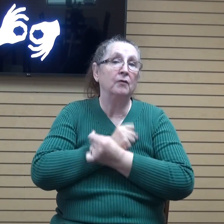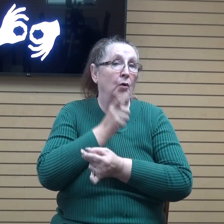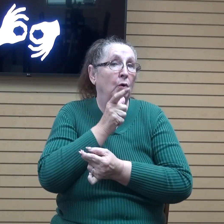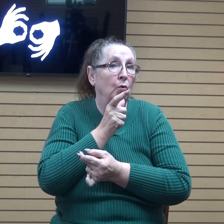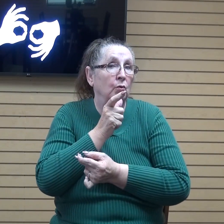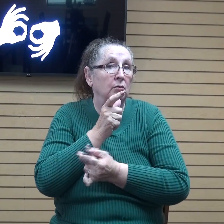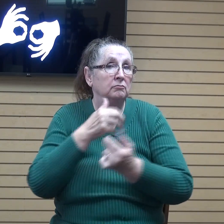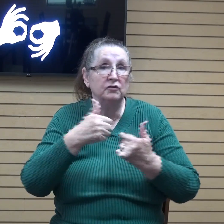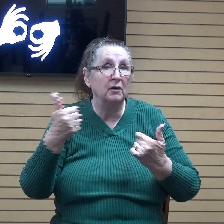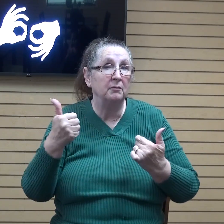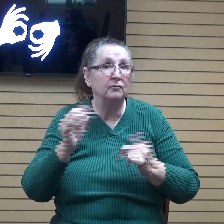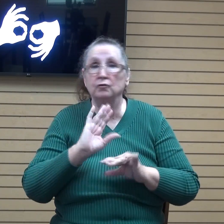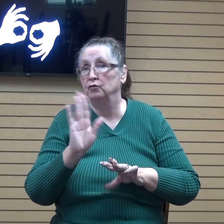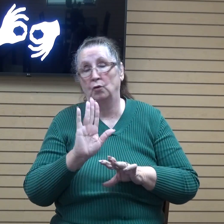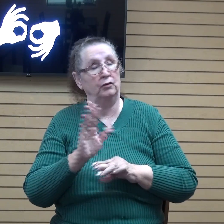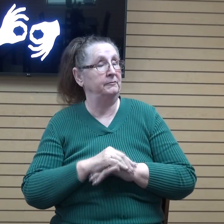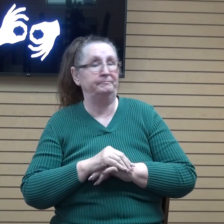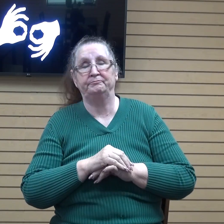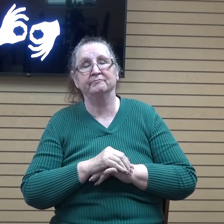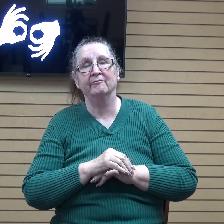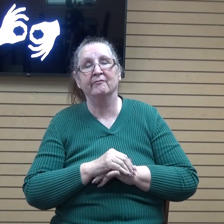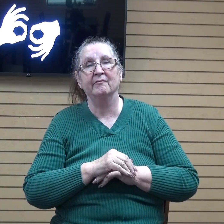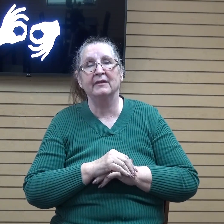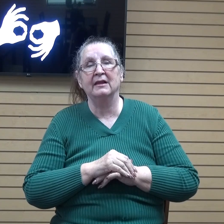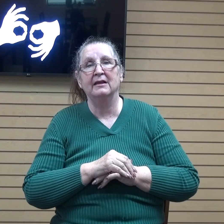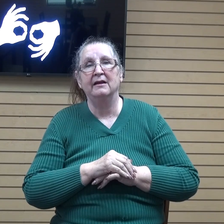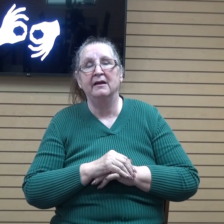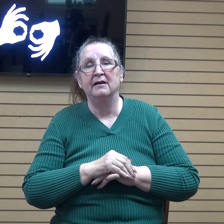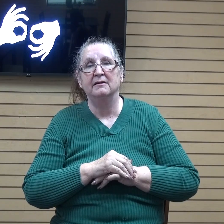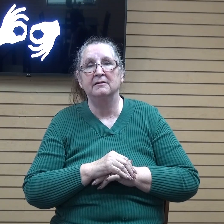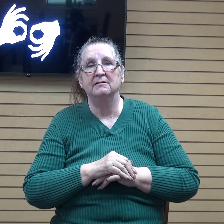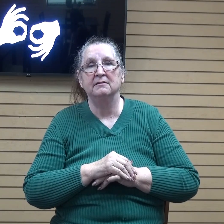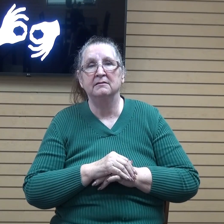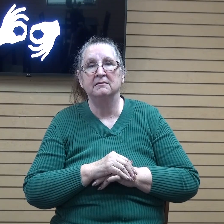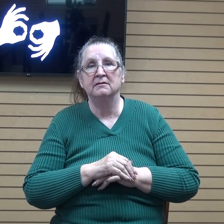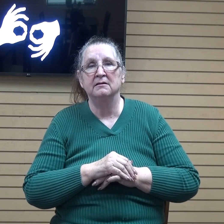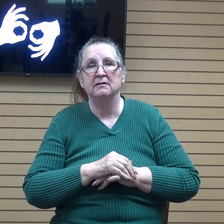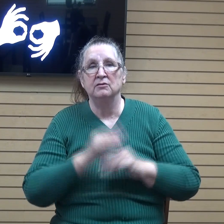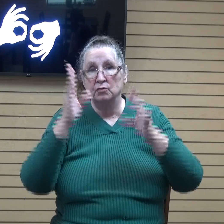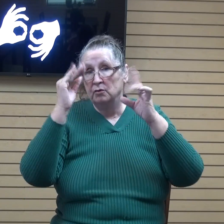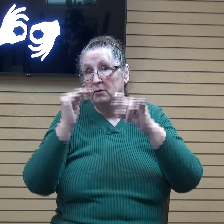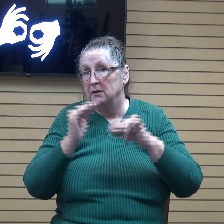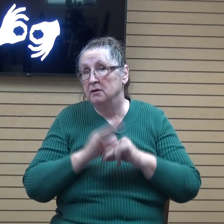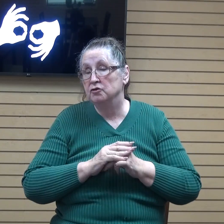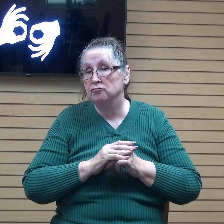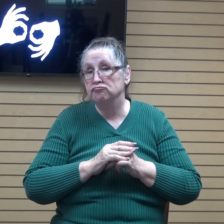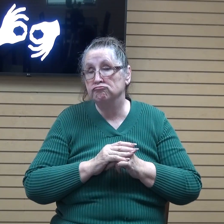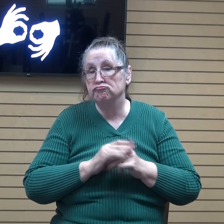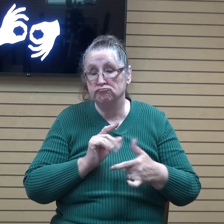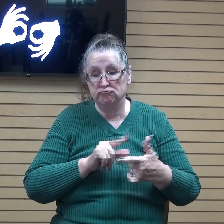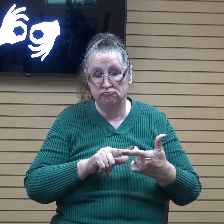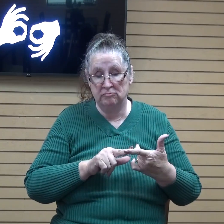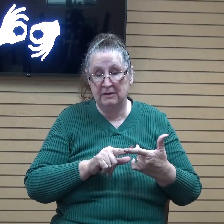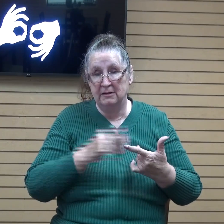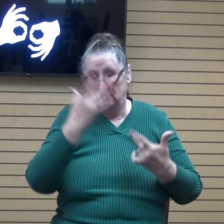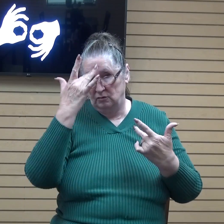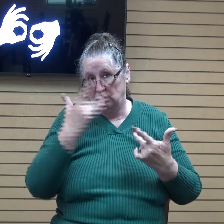shall separate us from the love of christ and then he lists these things shall about tribulation or distress or